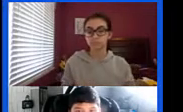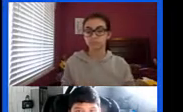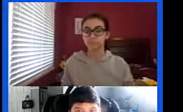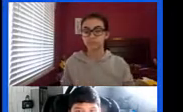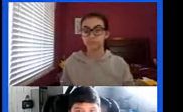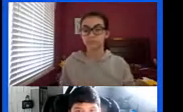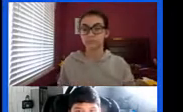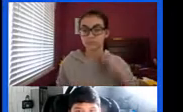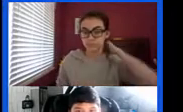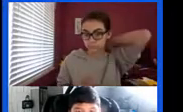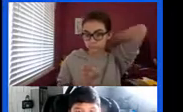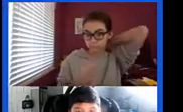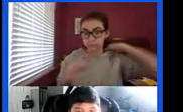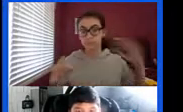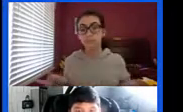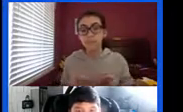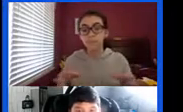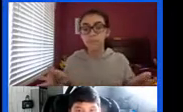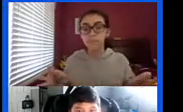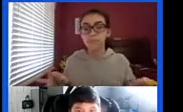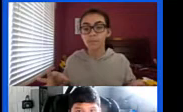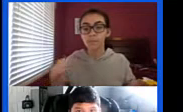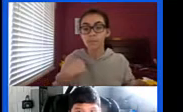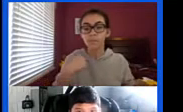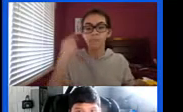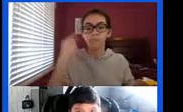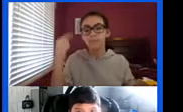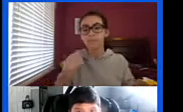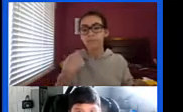i think i will probably stay home and do work